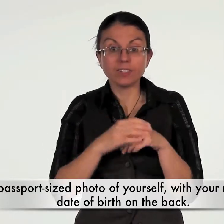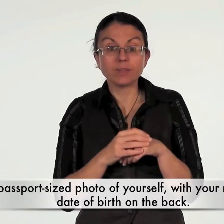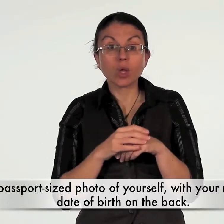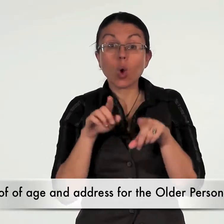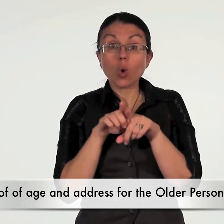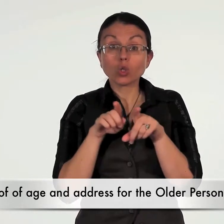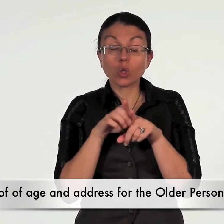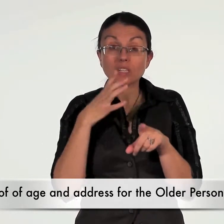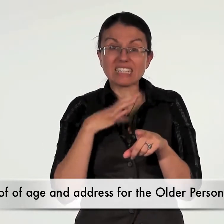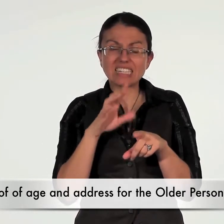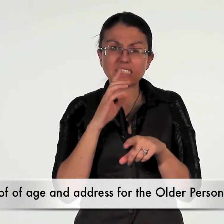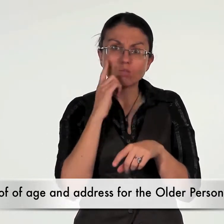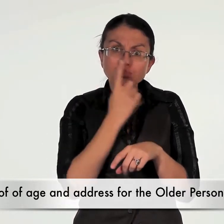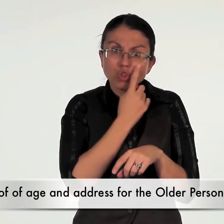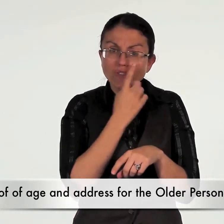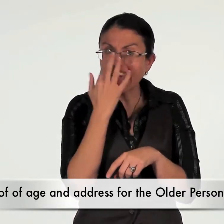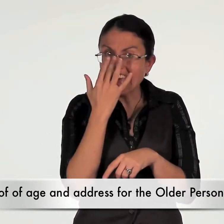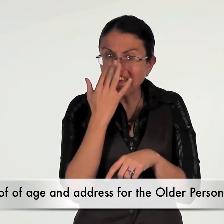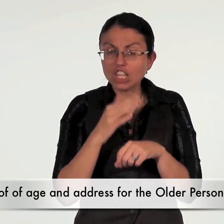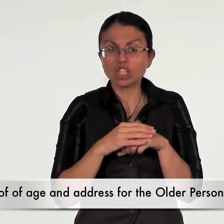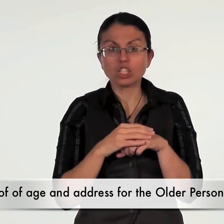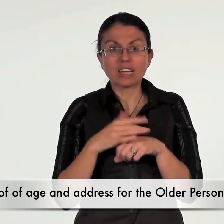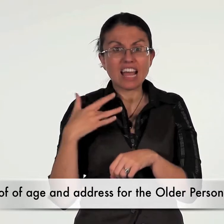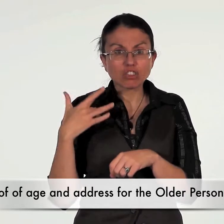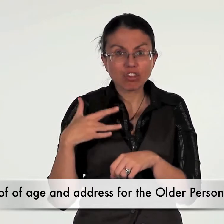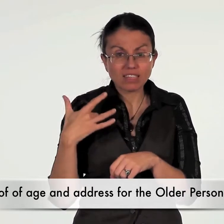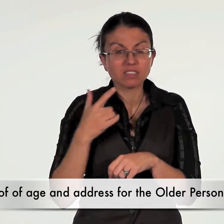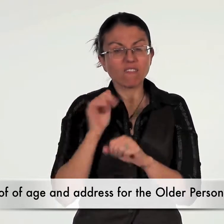proof of age and address for the older persons bus pass